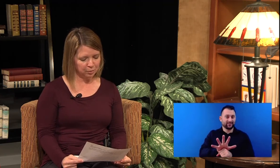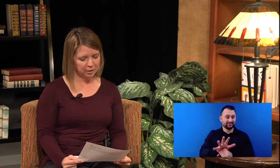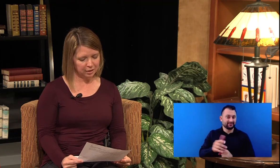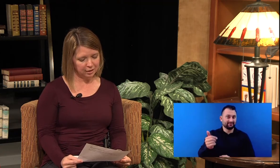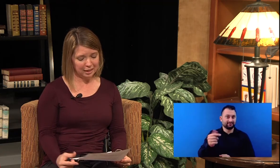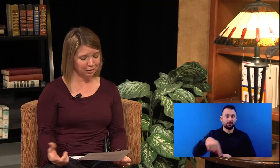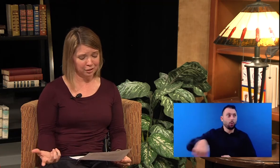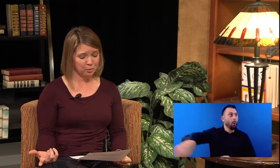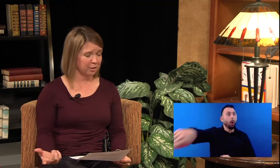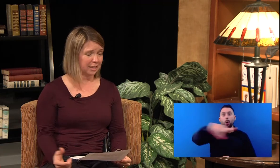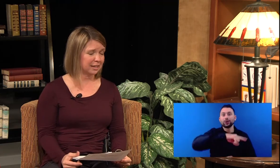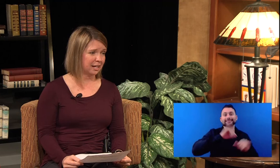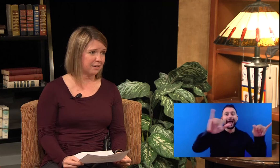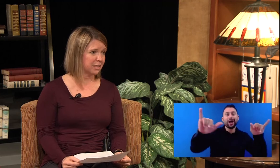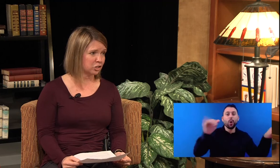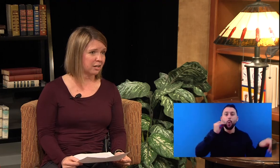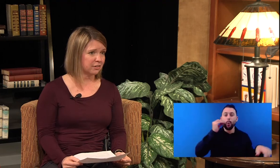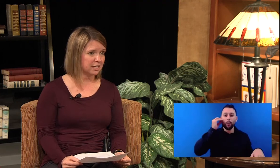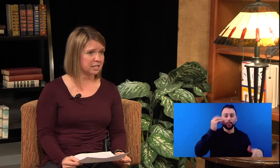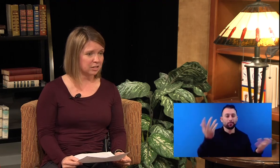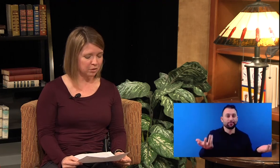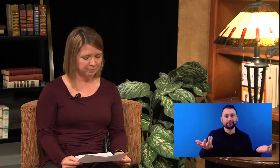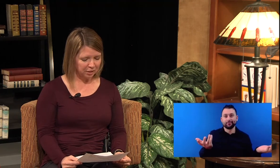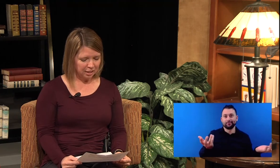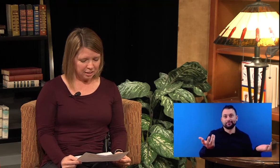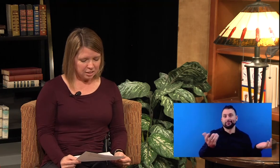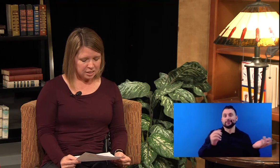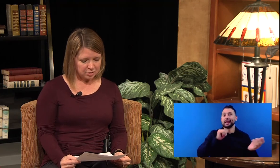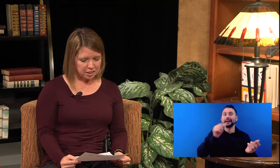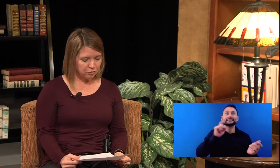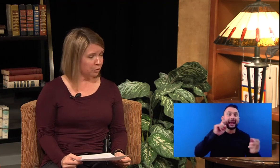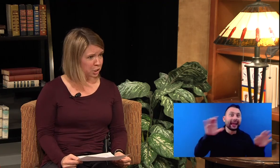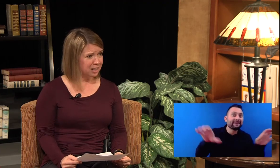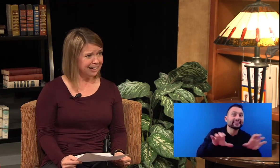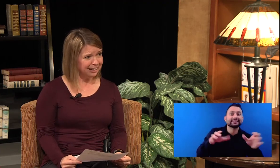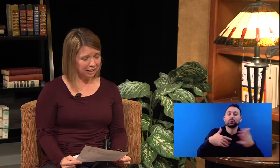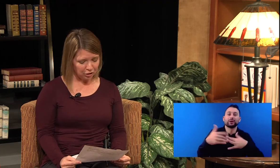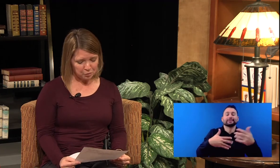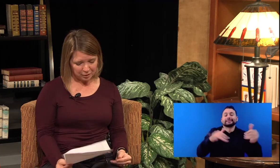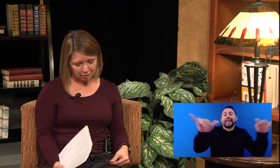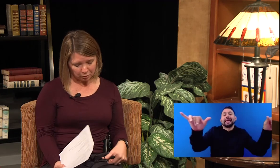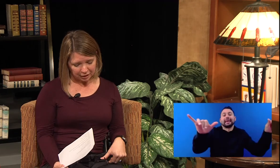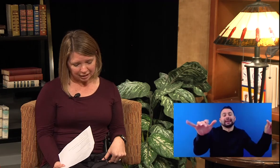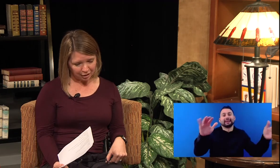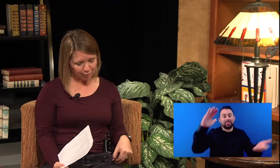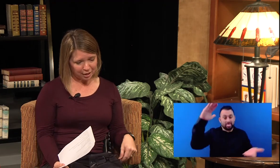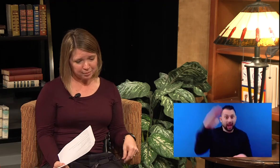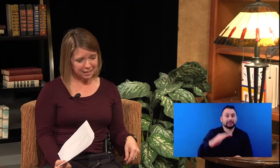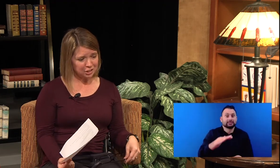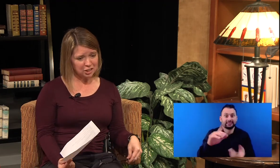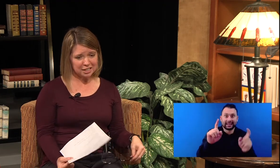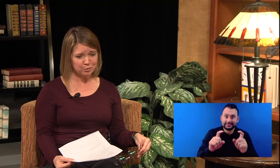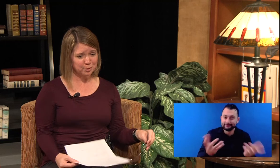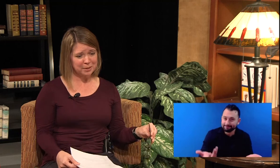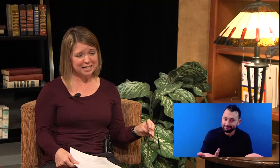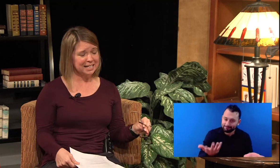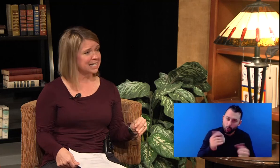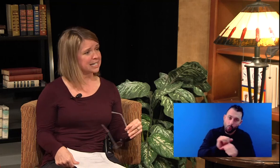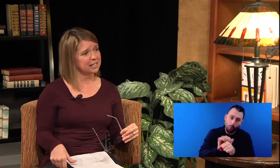with that are unaware that they have HIV. So, so it's unfortunate, you know, but really our recommendation is would be to get tested to